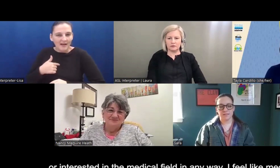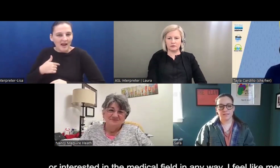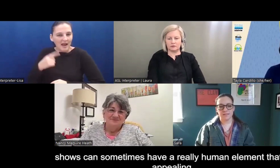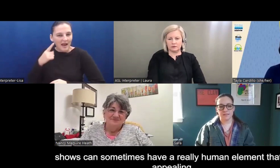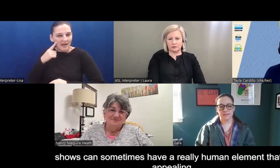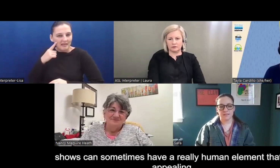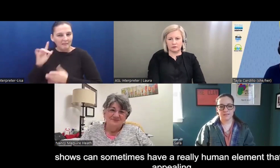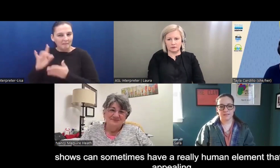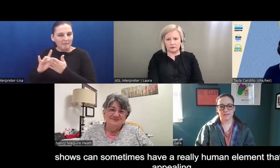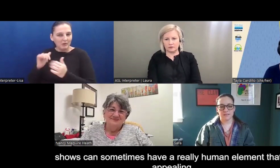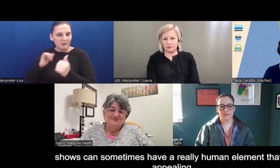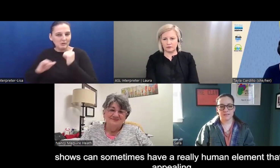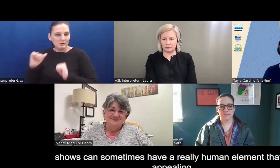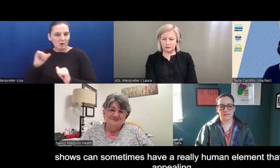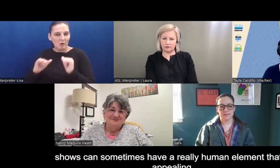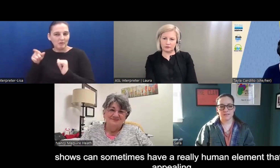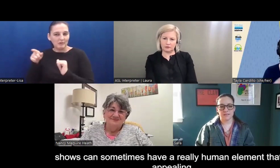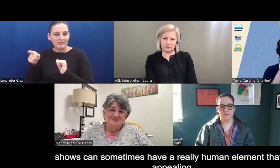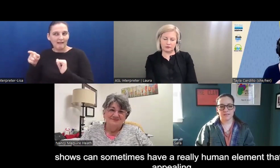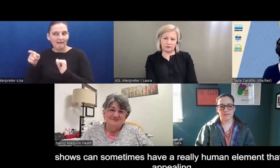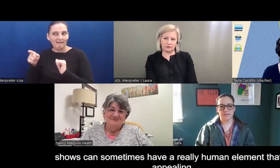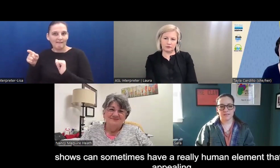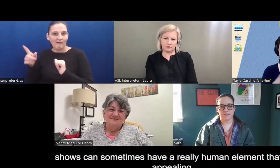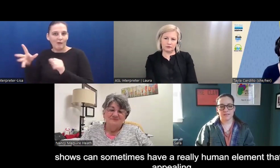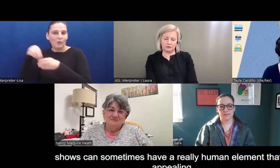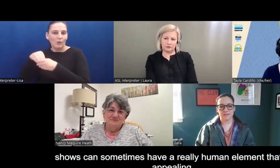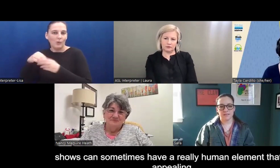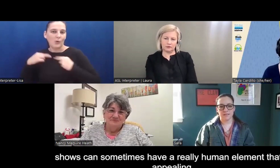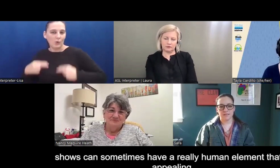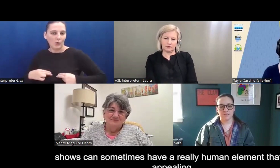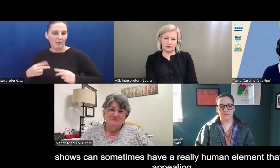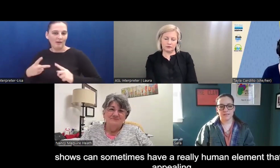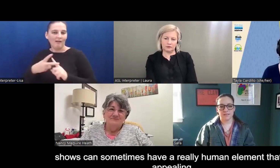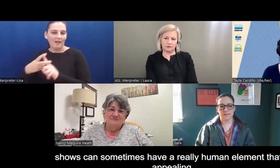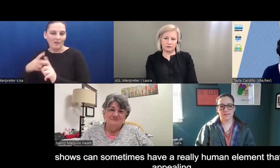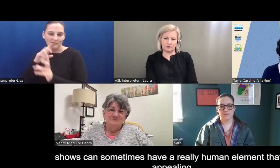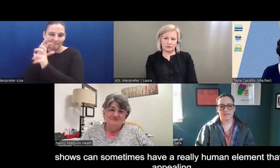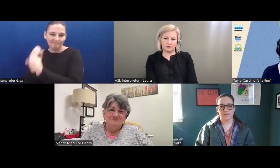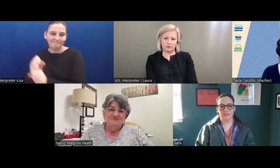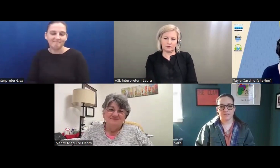medical shows can sometimes have a really human element that's appealing.